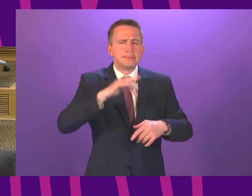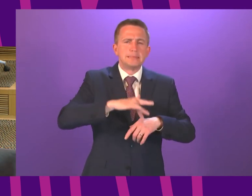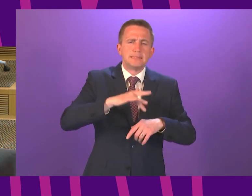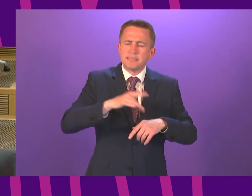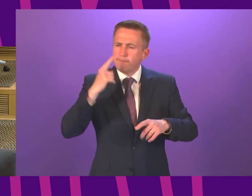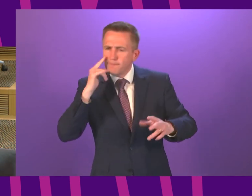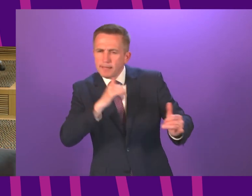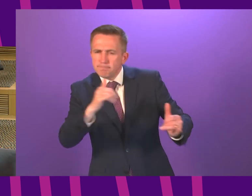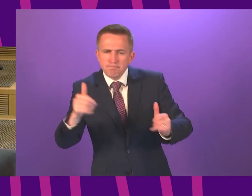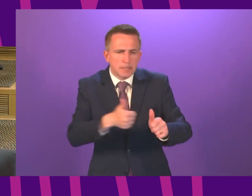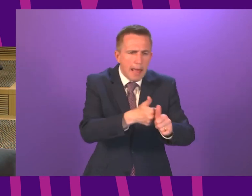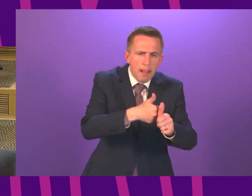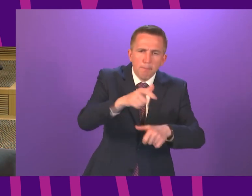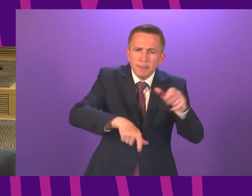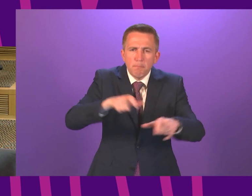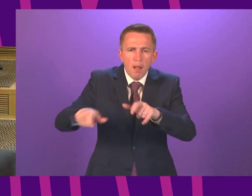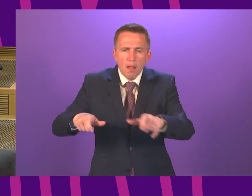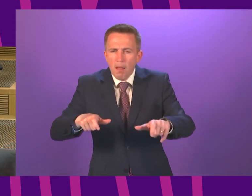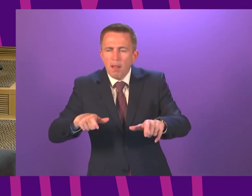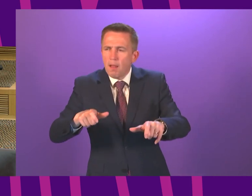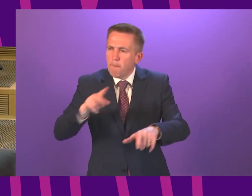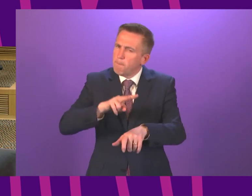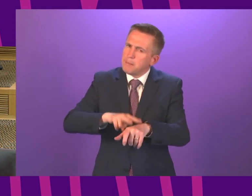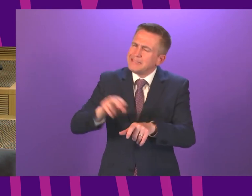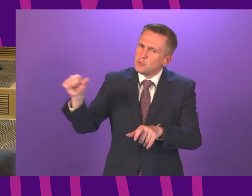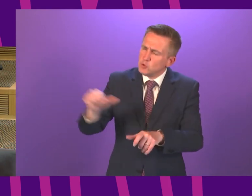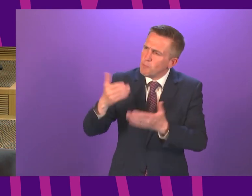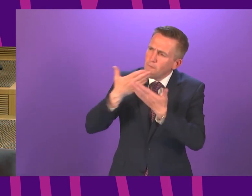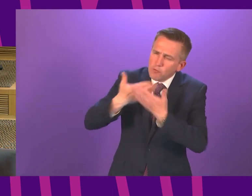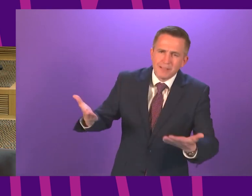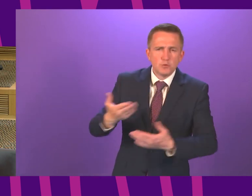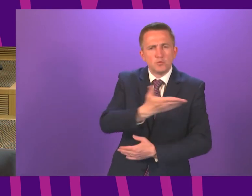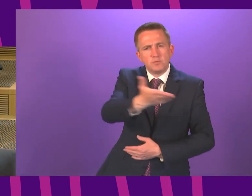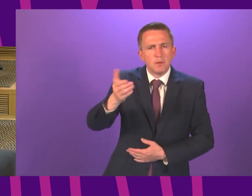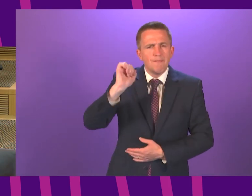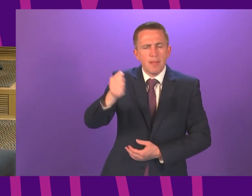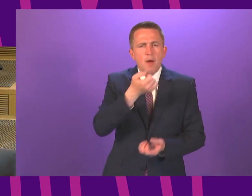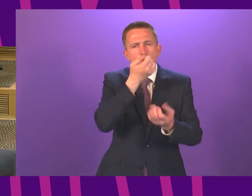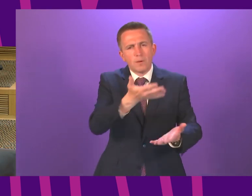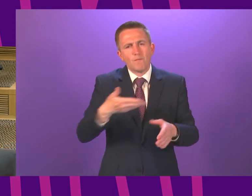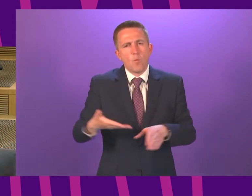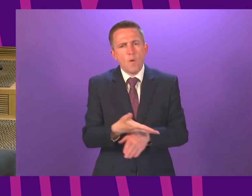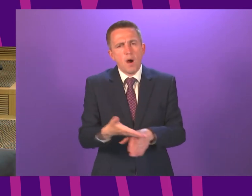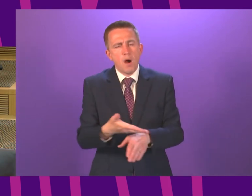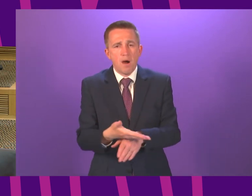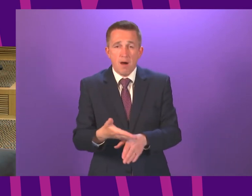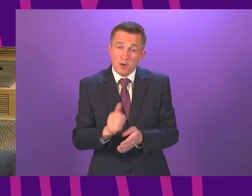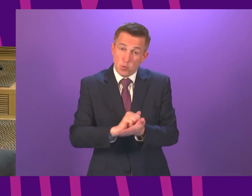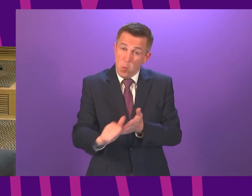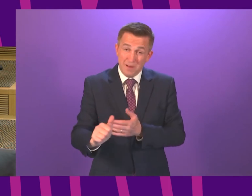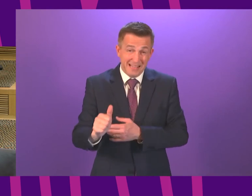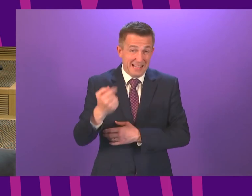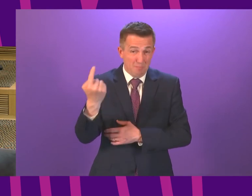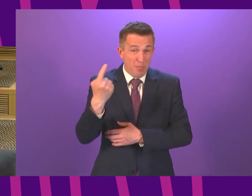place help people in a range of different ways and they deserve our gratitude for the wonderful job that they have done often putting themselves